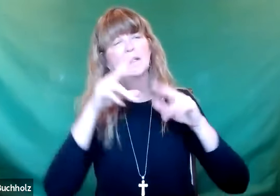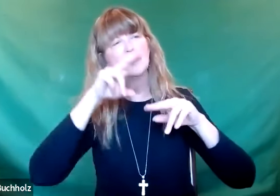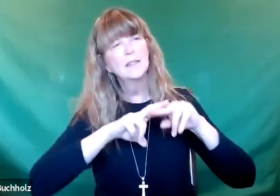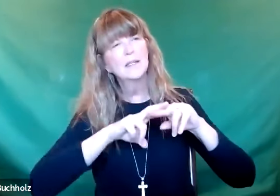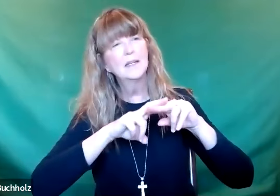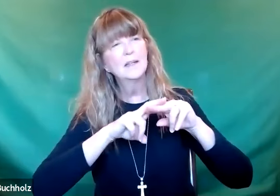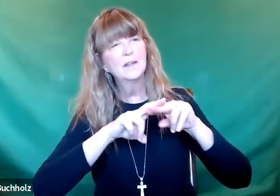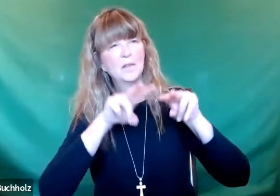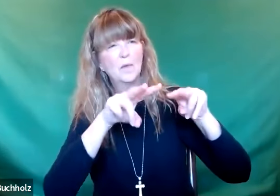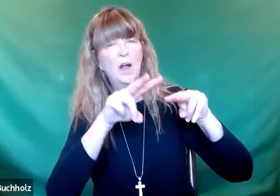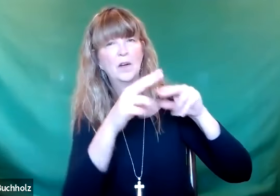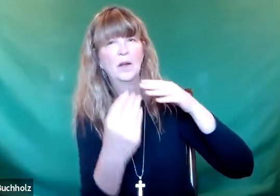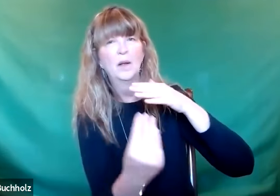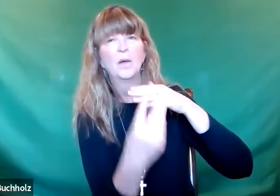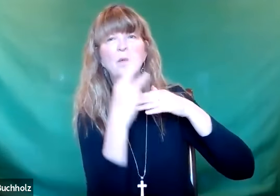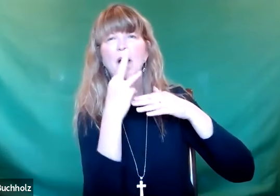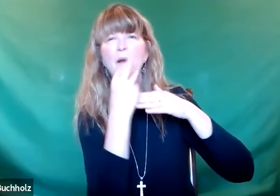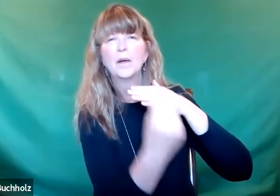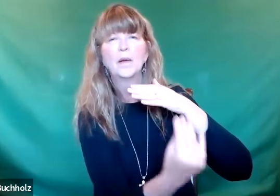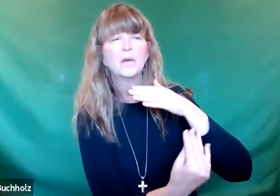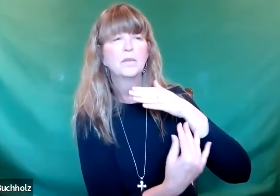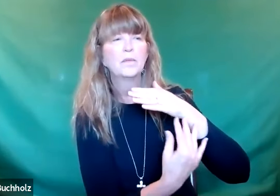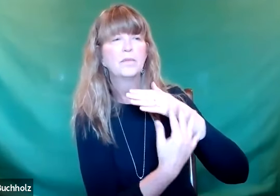I can just picture Jesus sitting there, watching the waves,